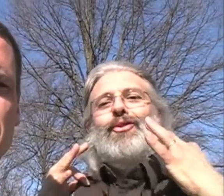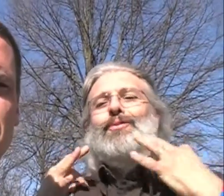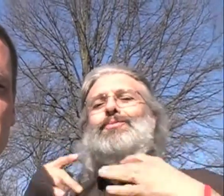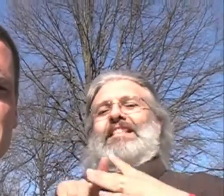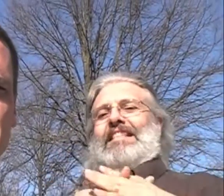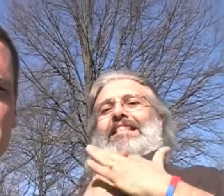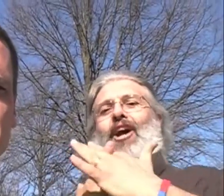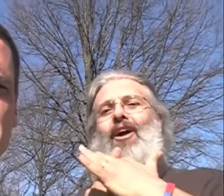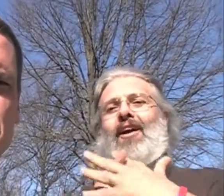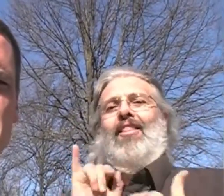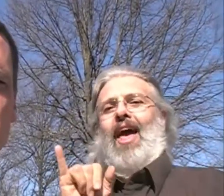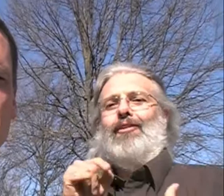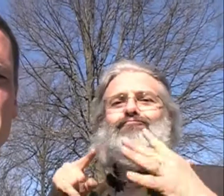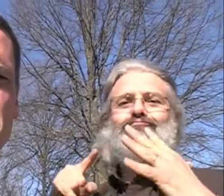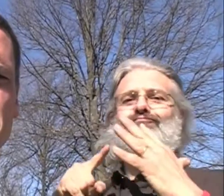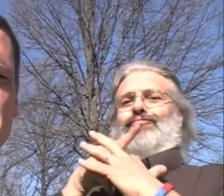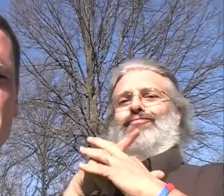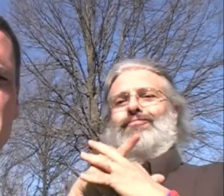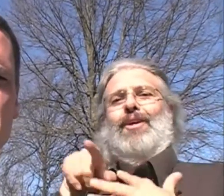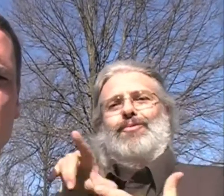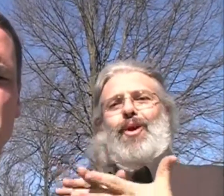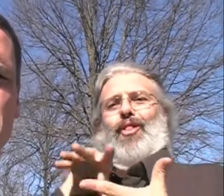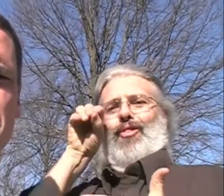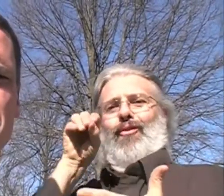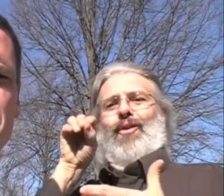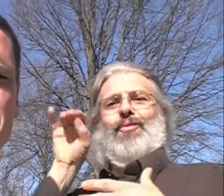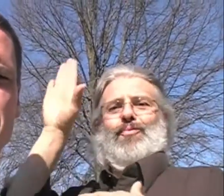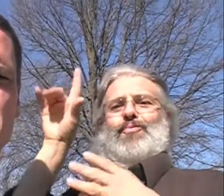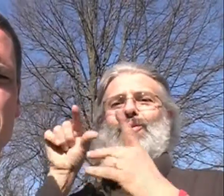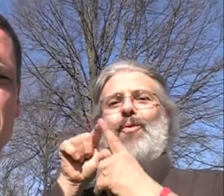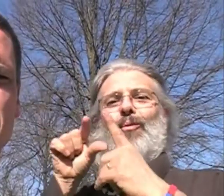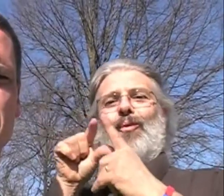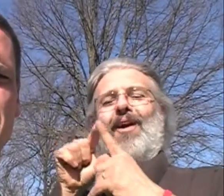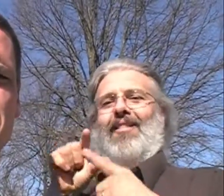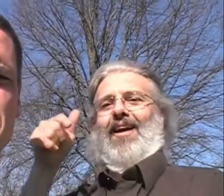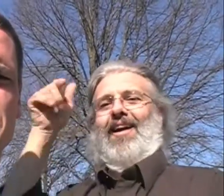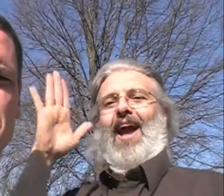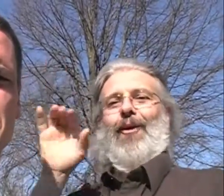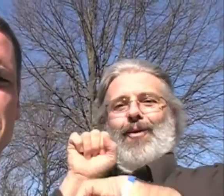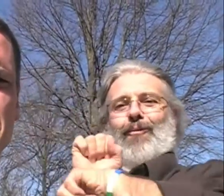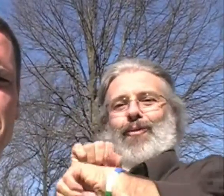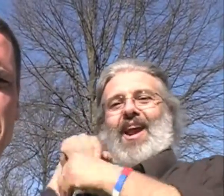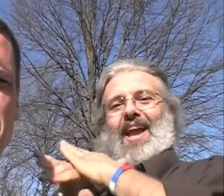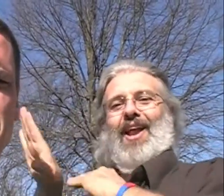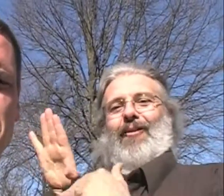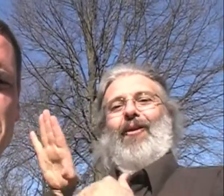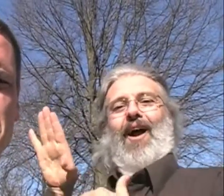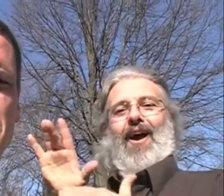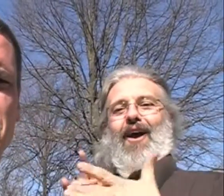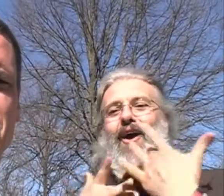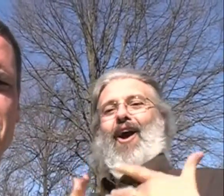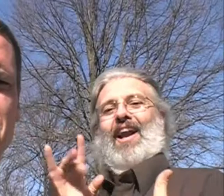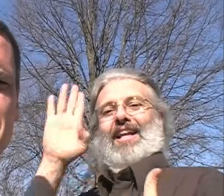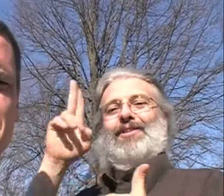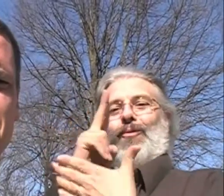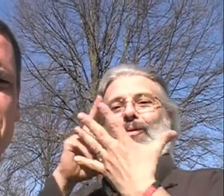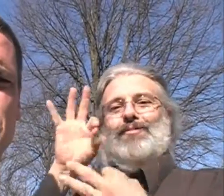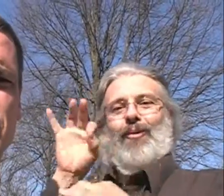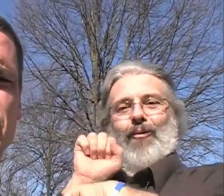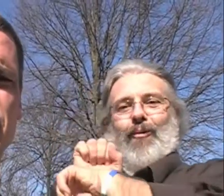that she would learn through your word, through the Lord's word, and through your spirit, the Lord's spirit. And that we'd see her